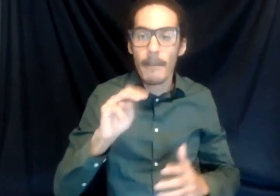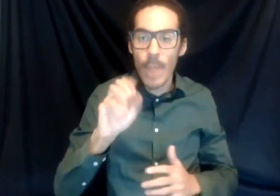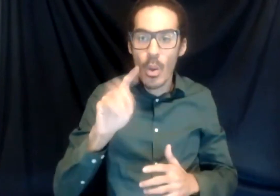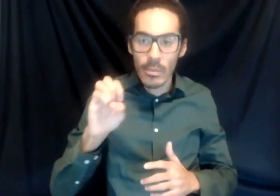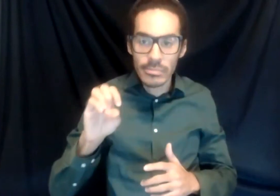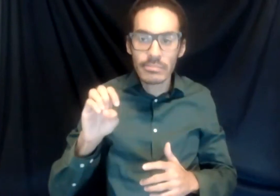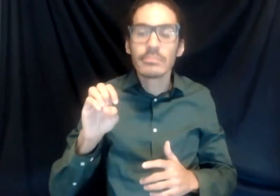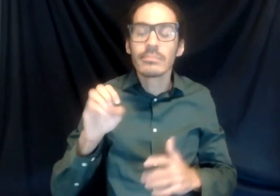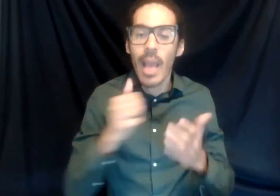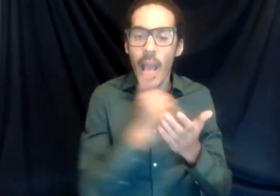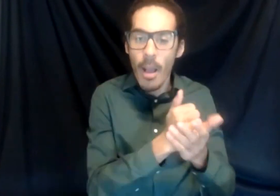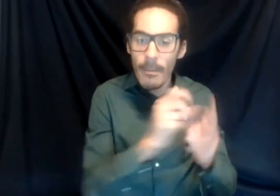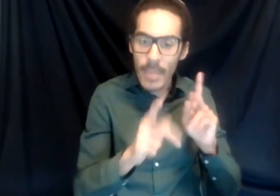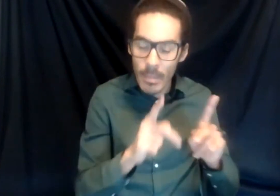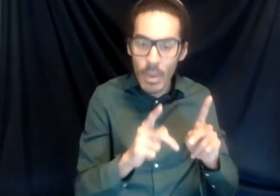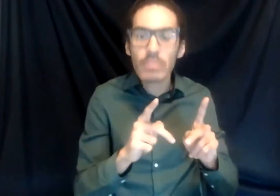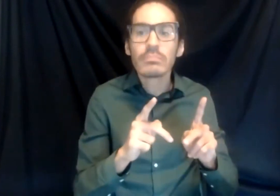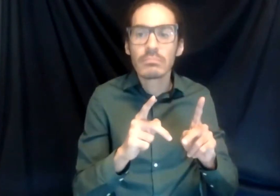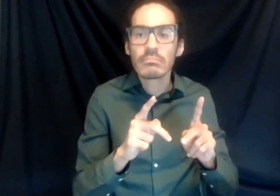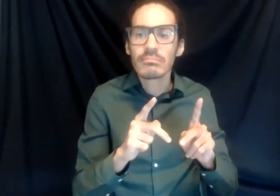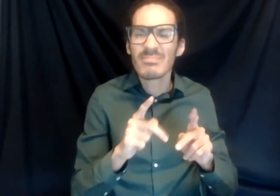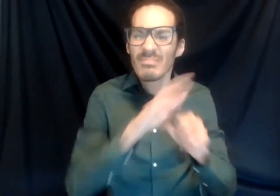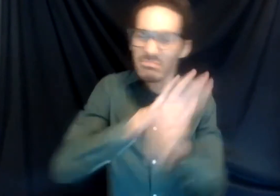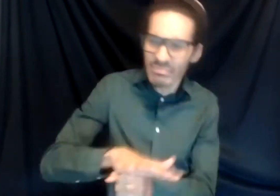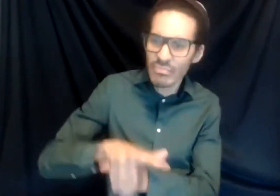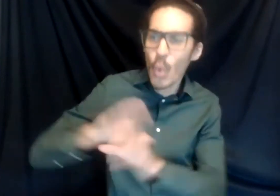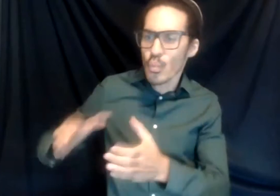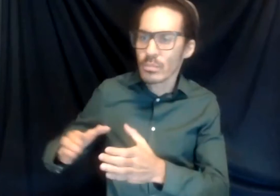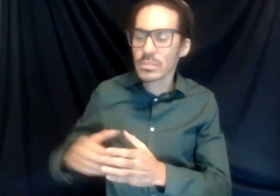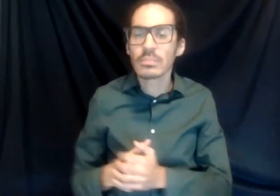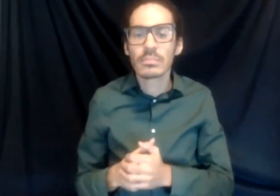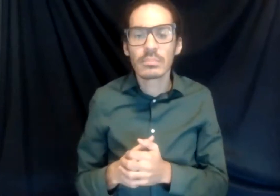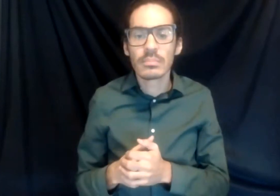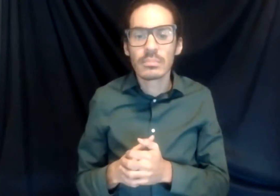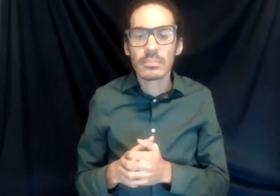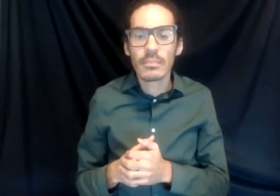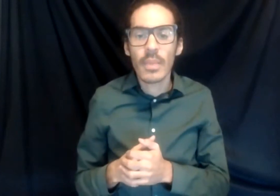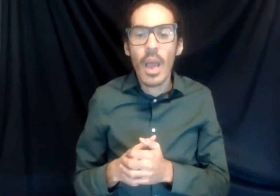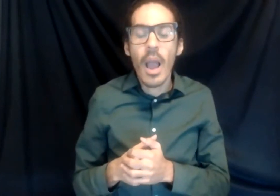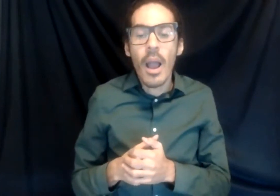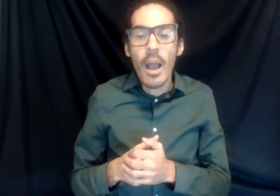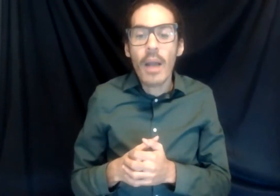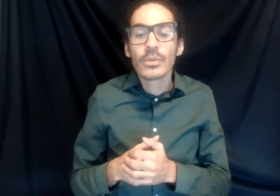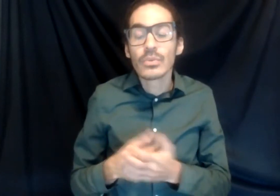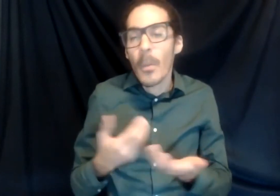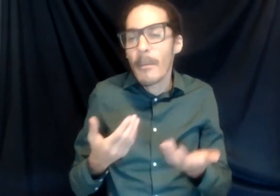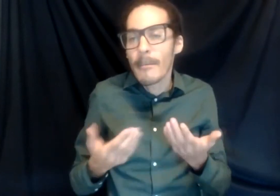more different franchise groups. I'm a computer science master's and I'm planning to get my PhD in computer science and something I've realized is how